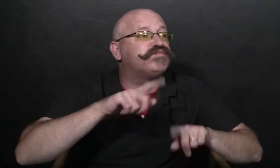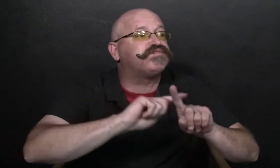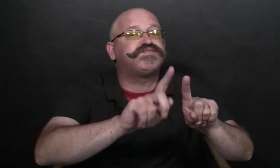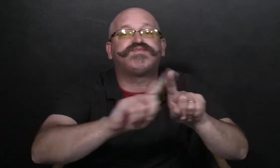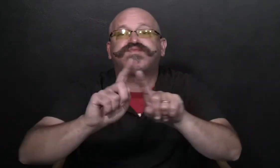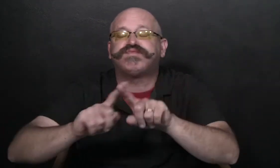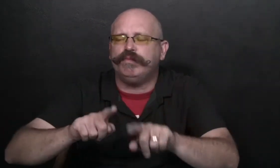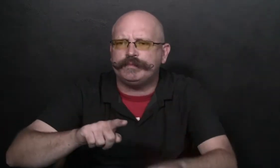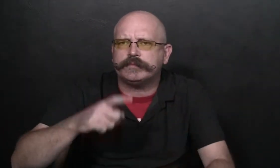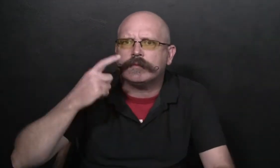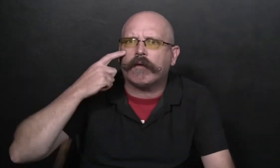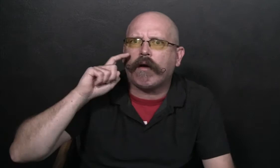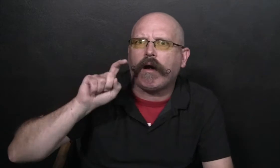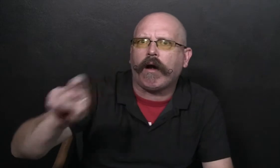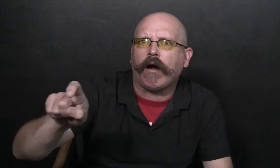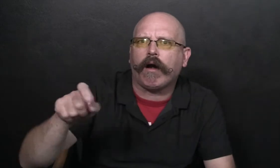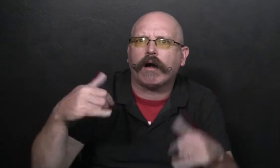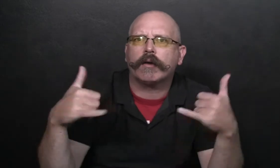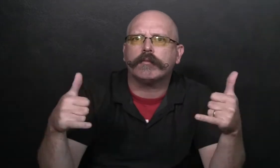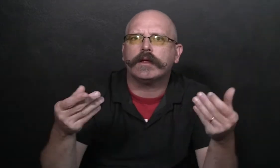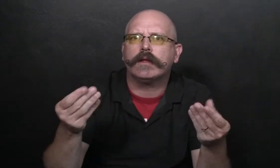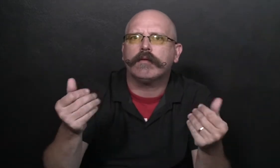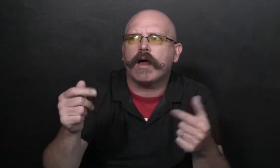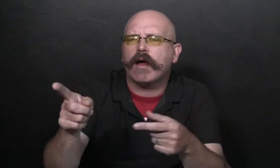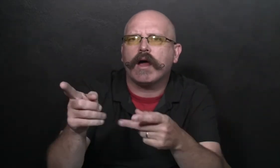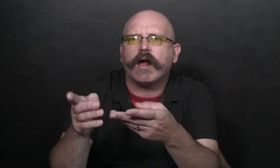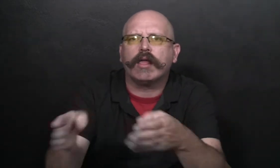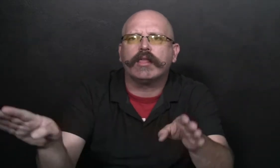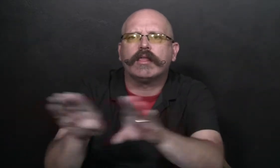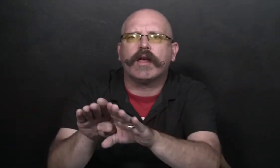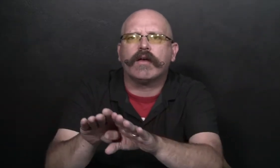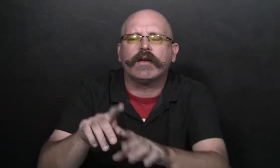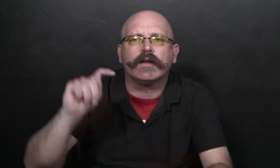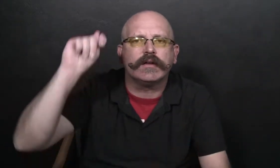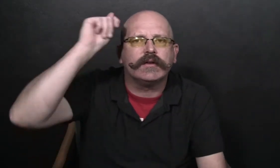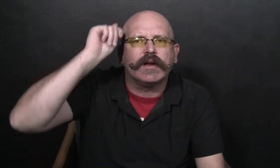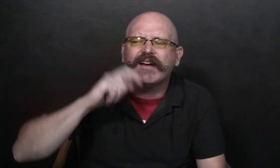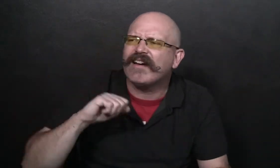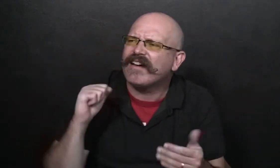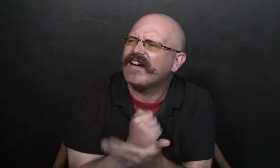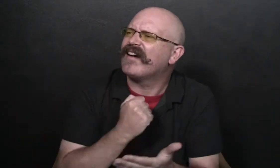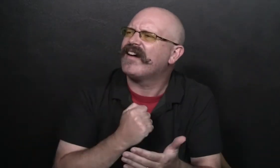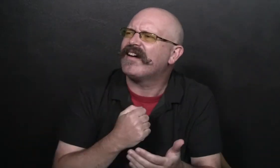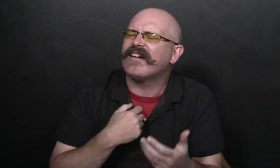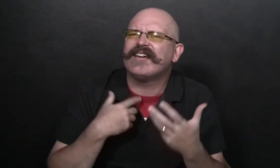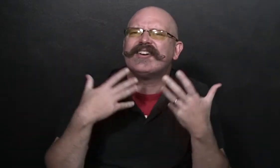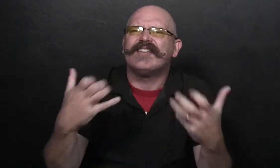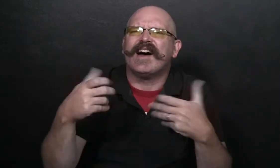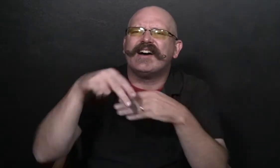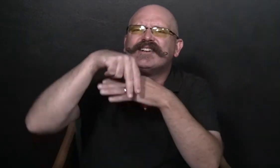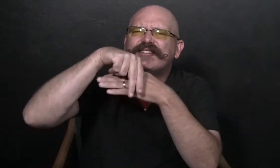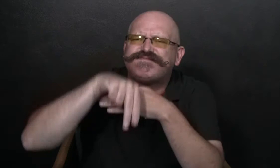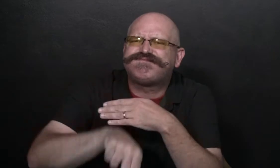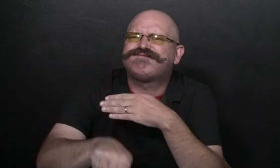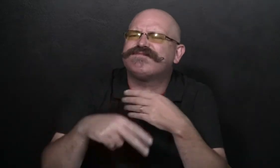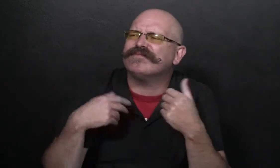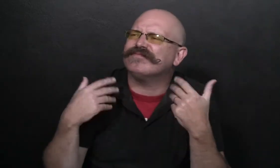They could go for walks outside, but the playground was closed. Trinka was upset.